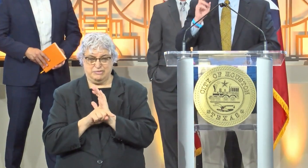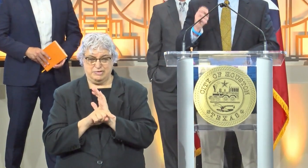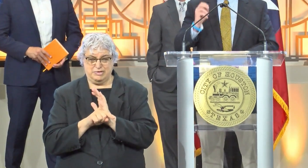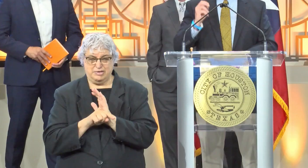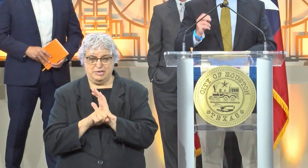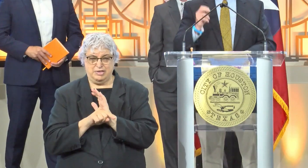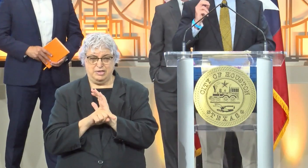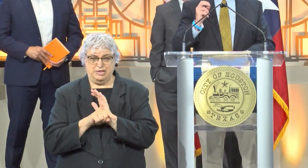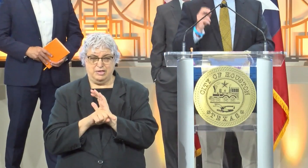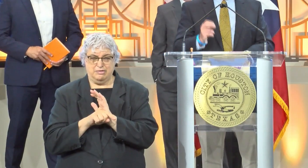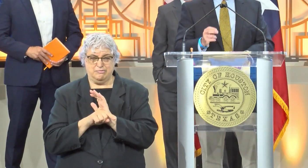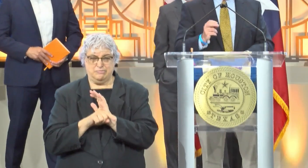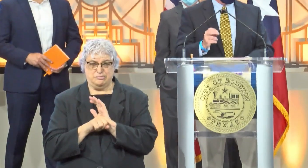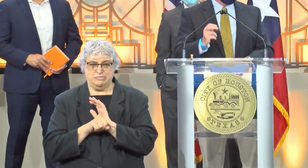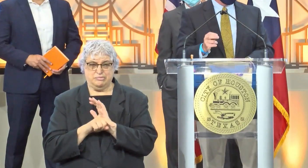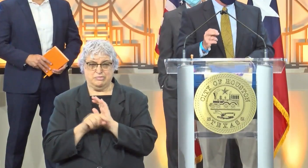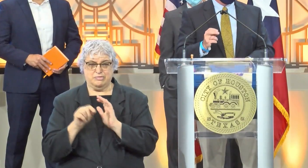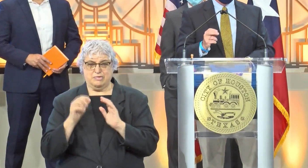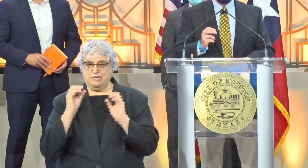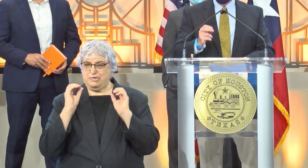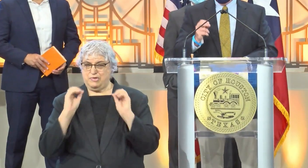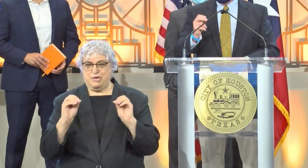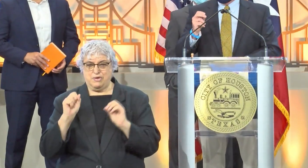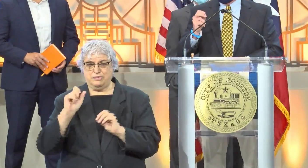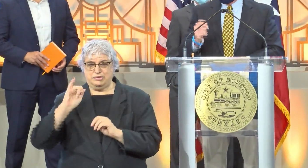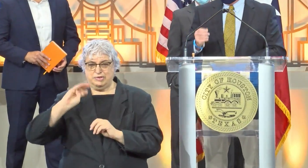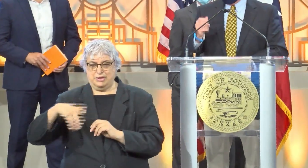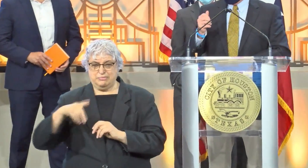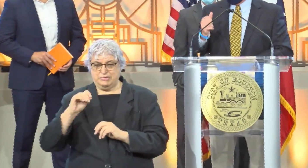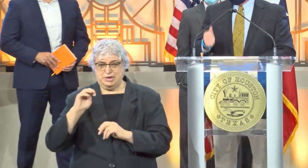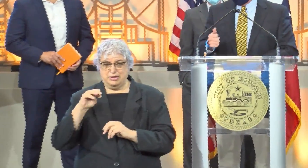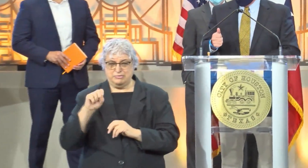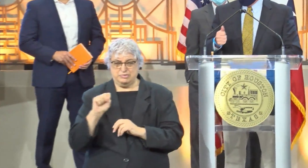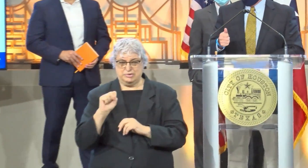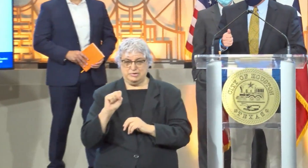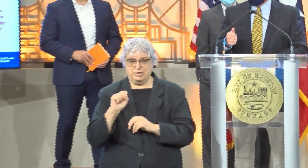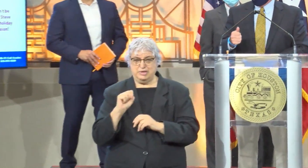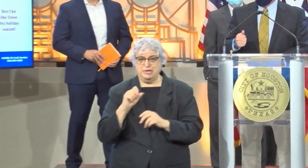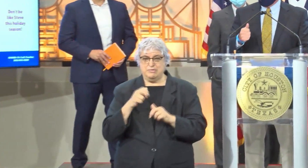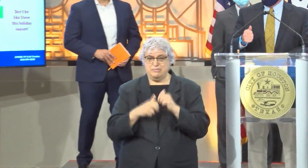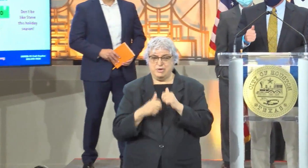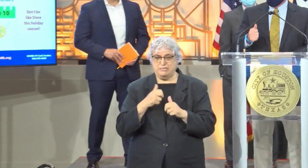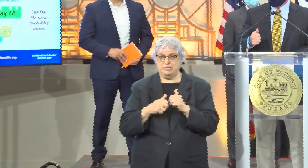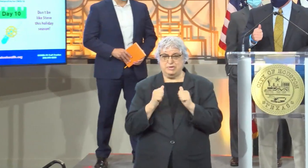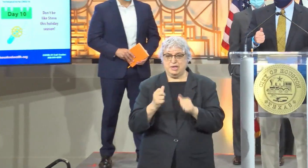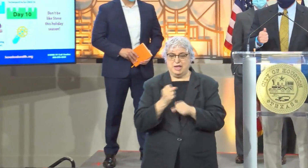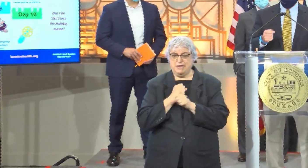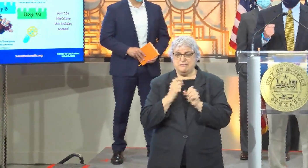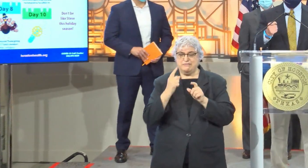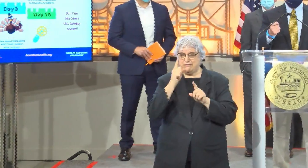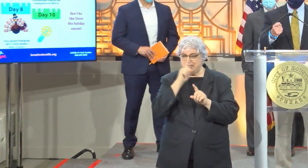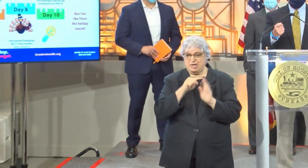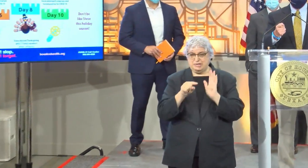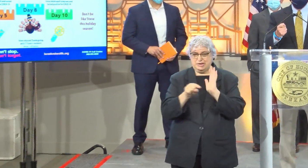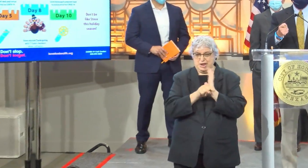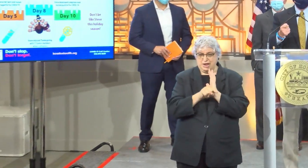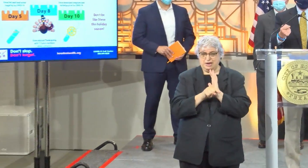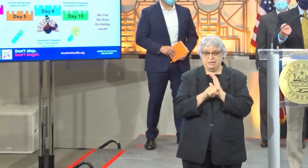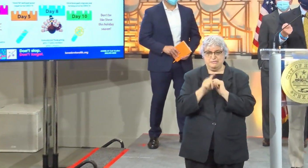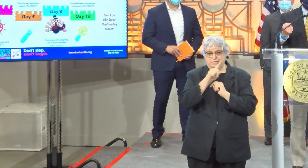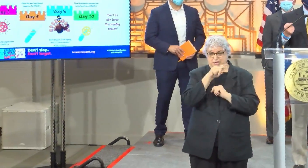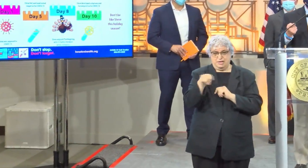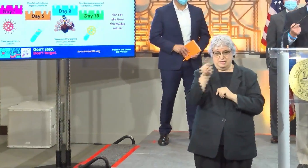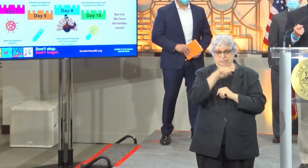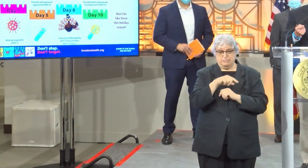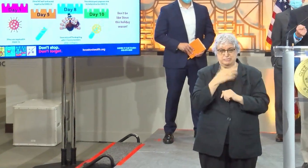remember, particularly with people who are without symptoms, that one of the problems is that you can get a false negative. And so this graphic here,